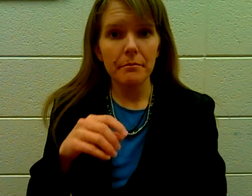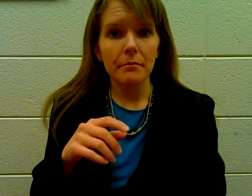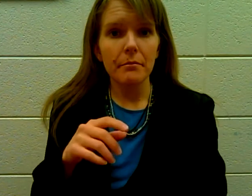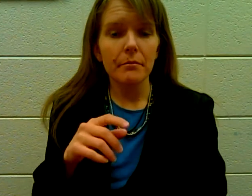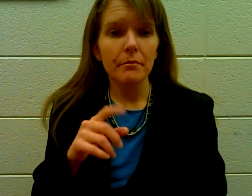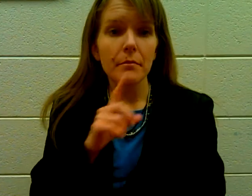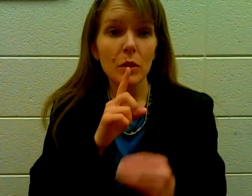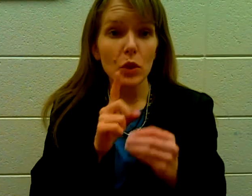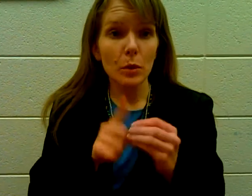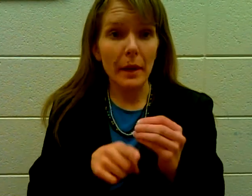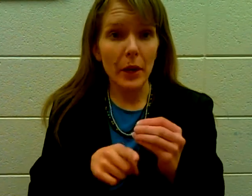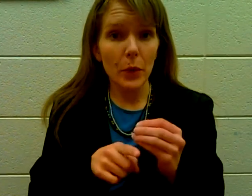Tomato.